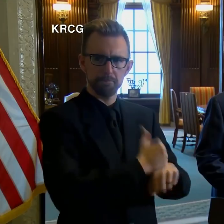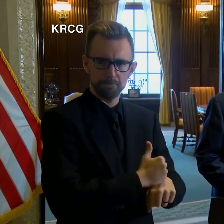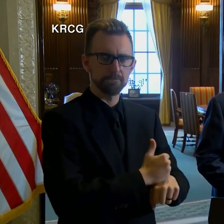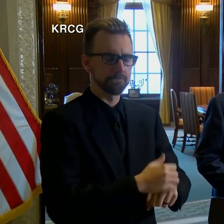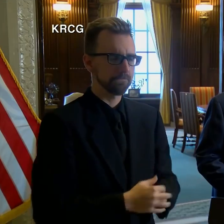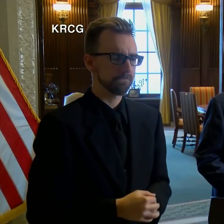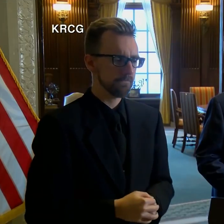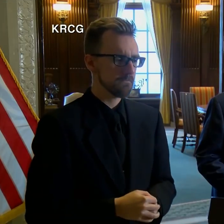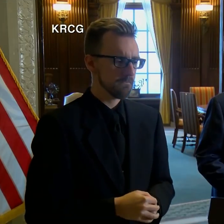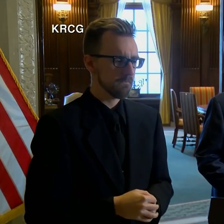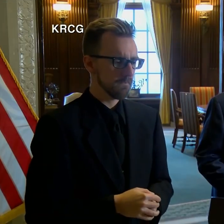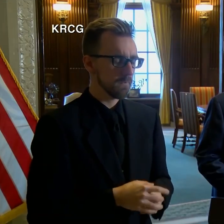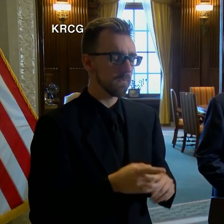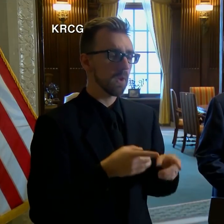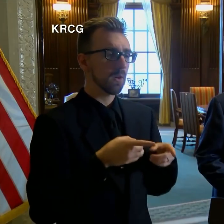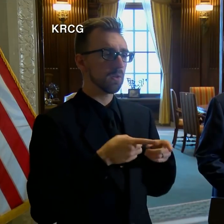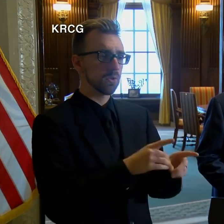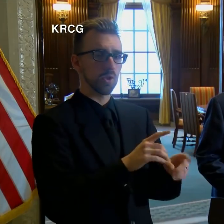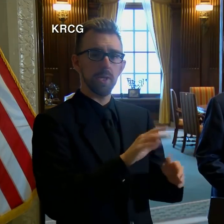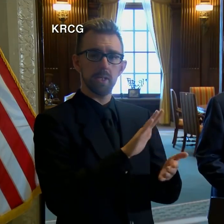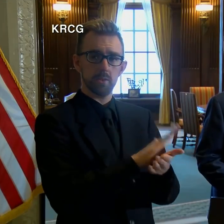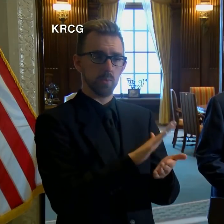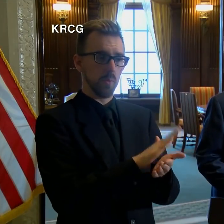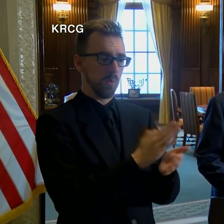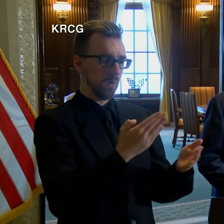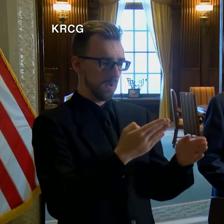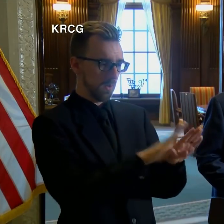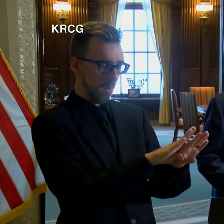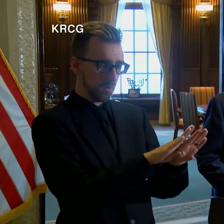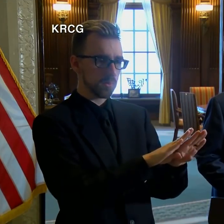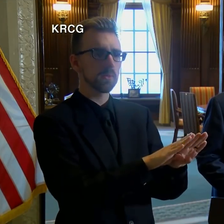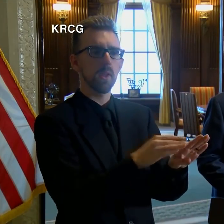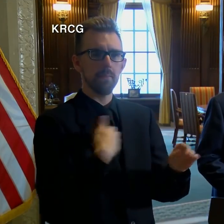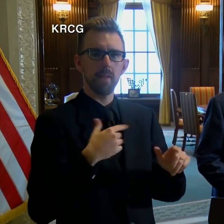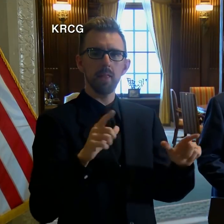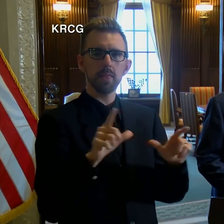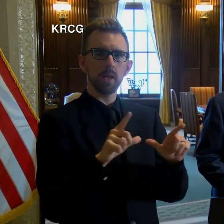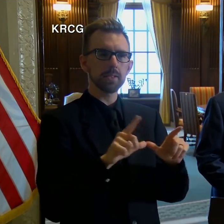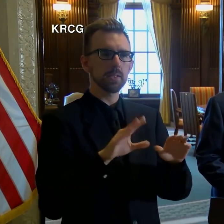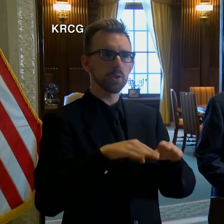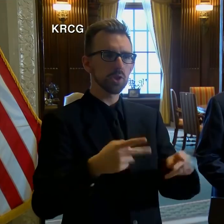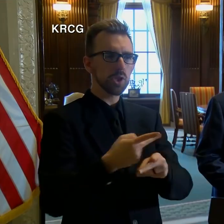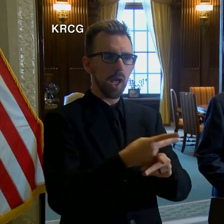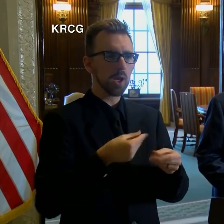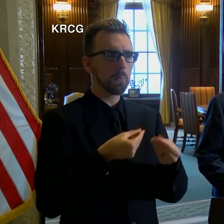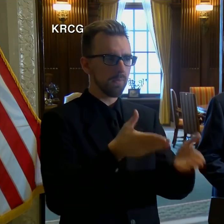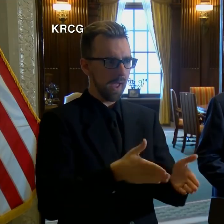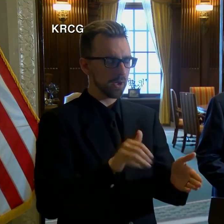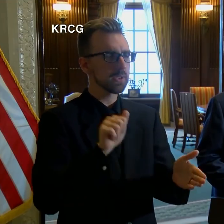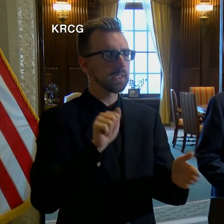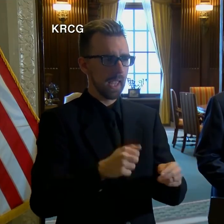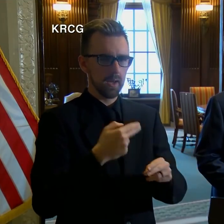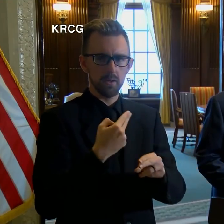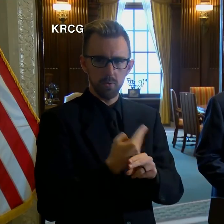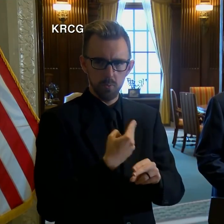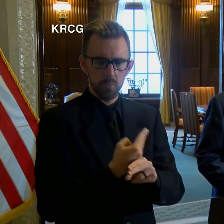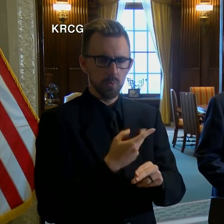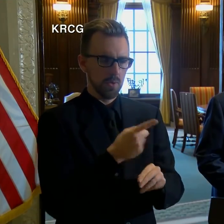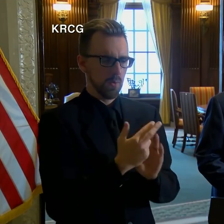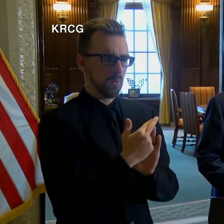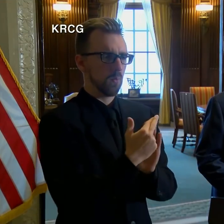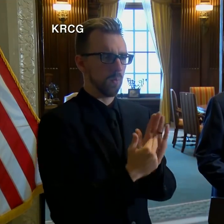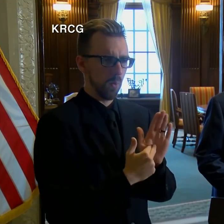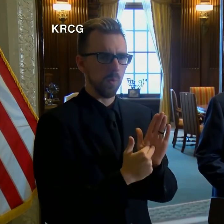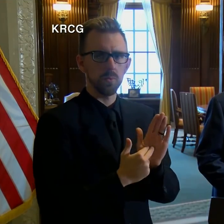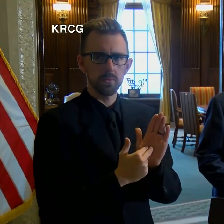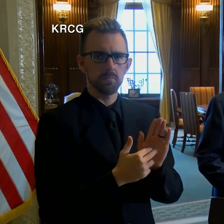During the period of time that schools are closed, licensed child care providers are able to utilize the rules